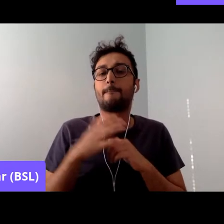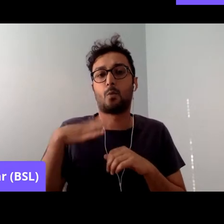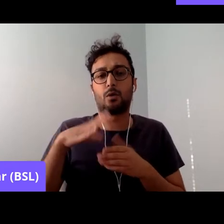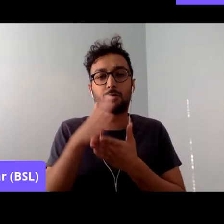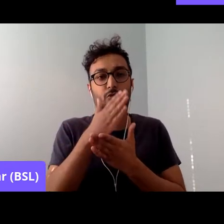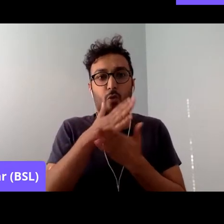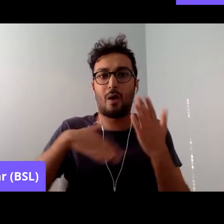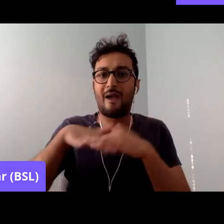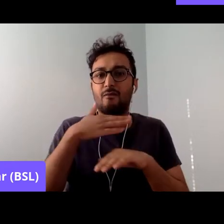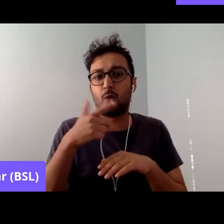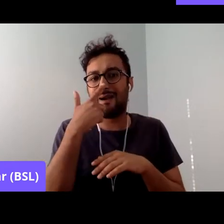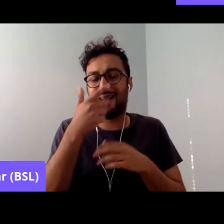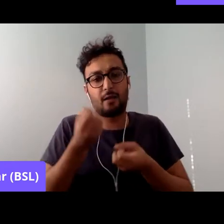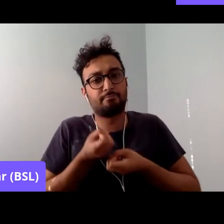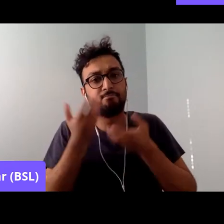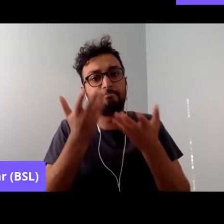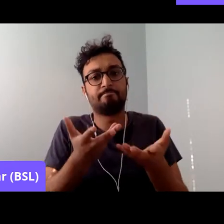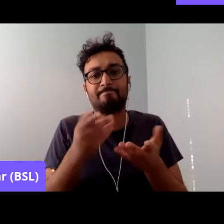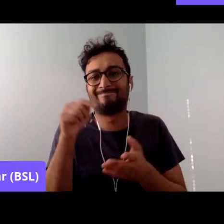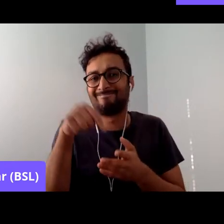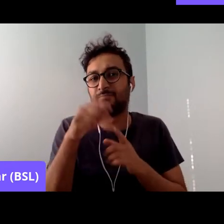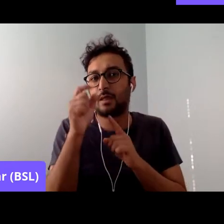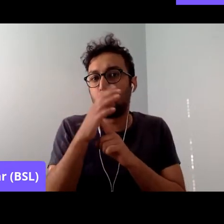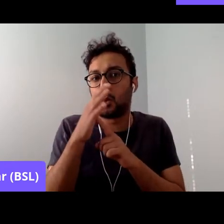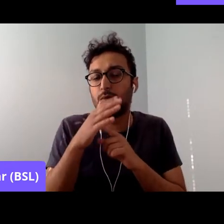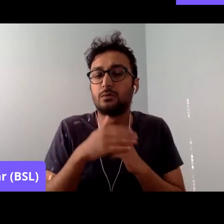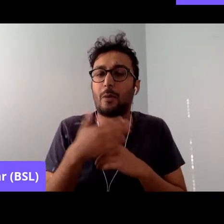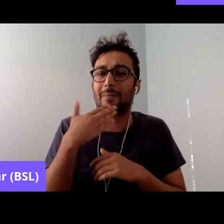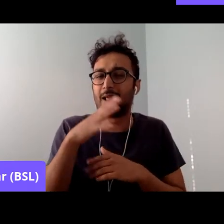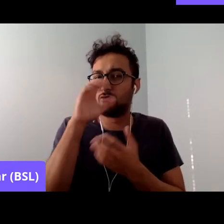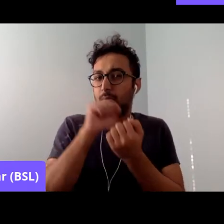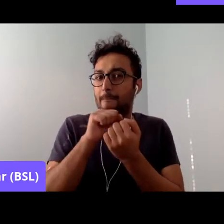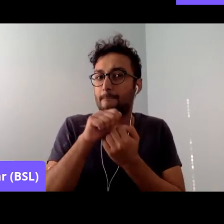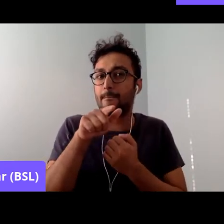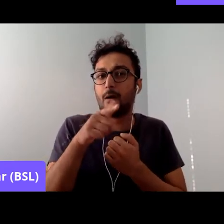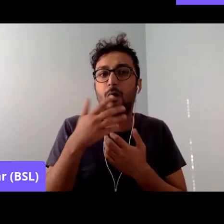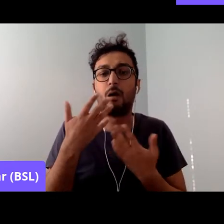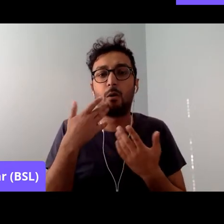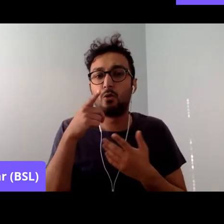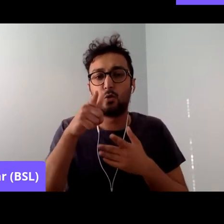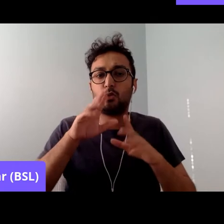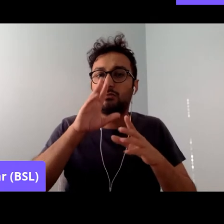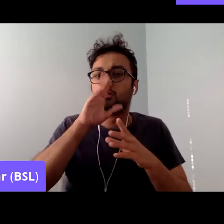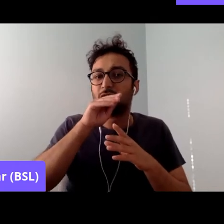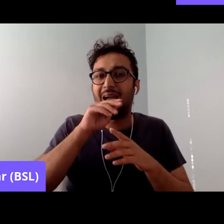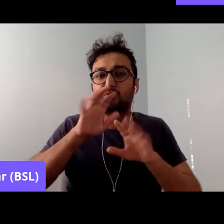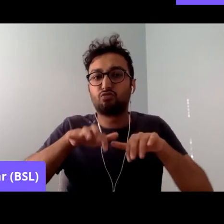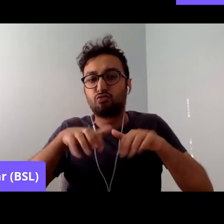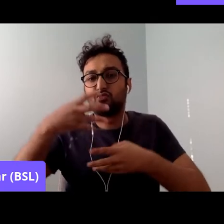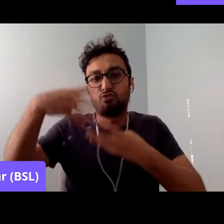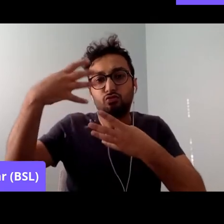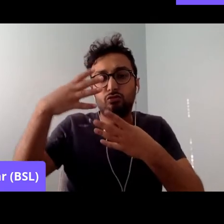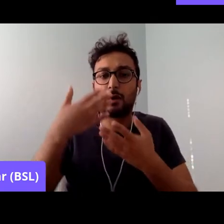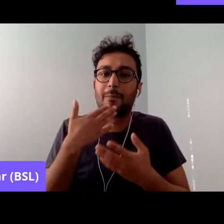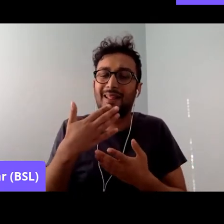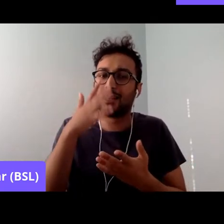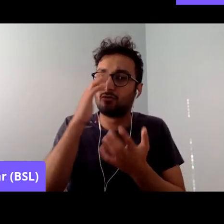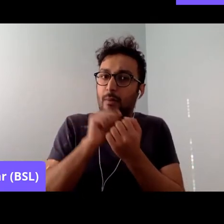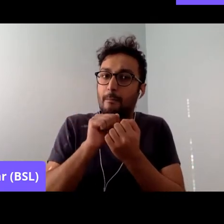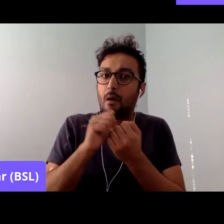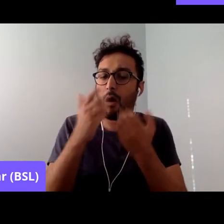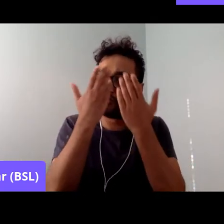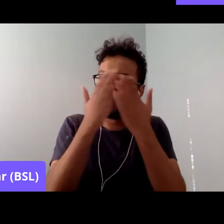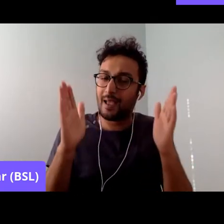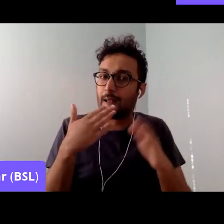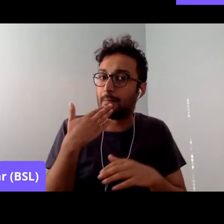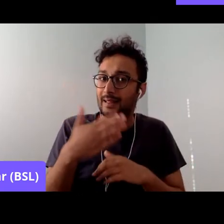to be heard. So, please bear this in mind when engaging with chat in the comment boxes during the sessions.